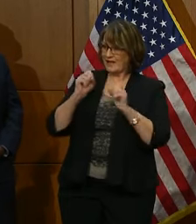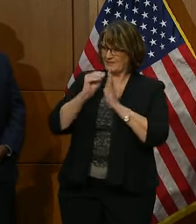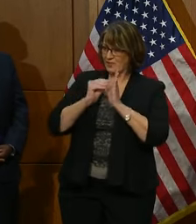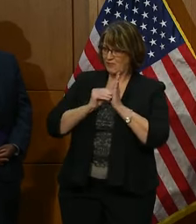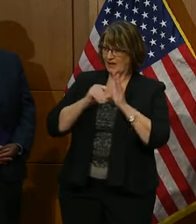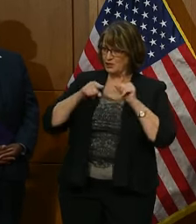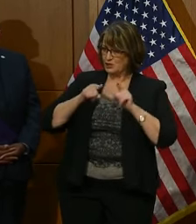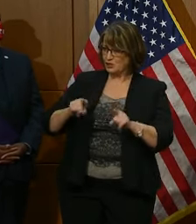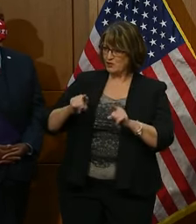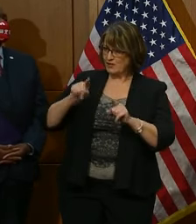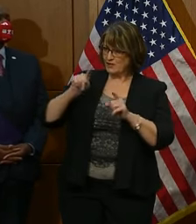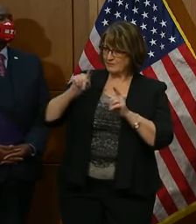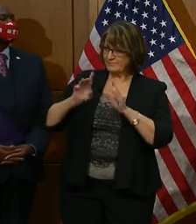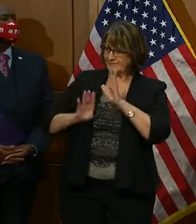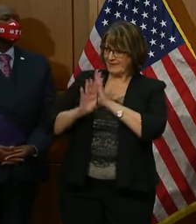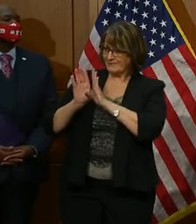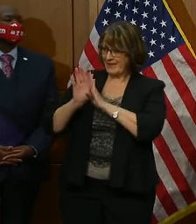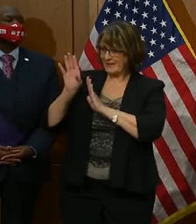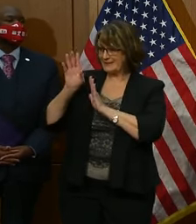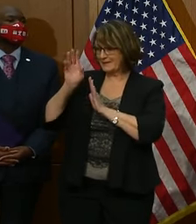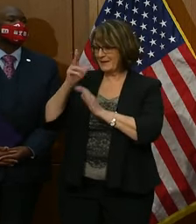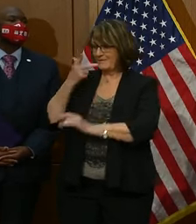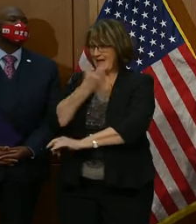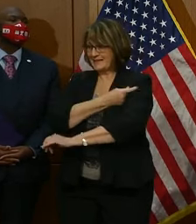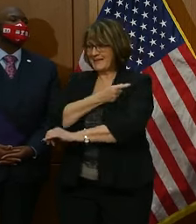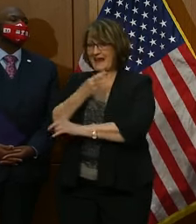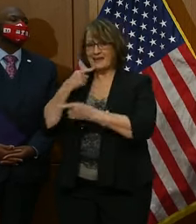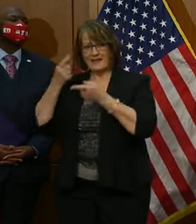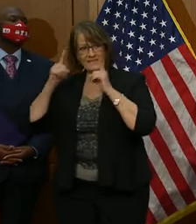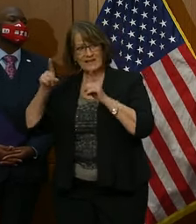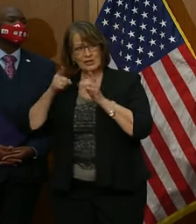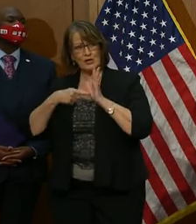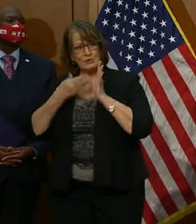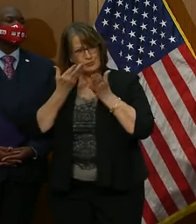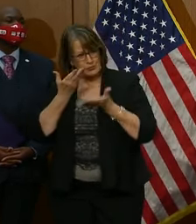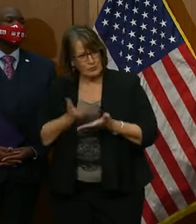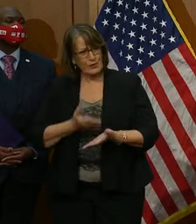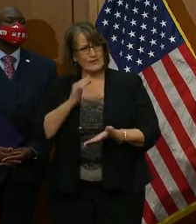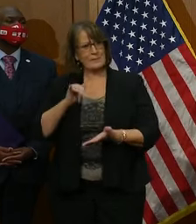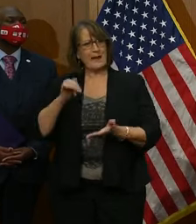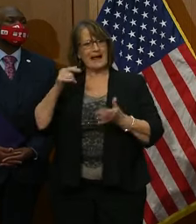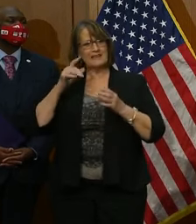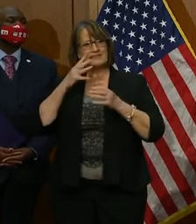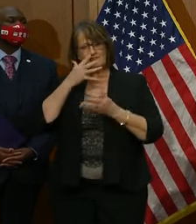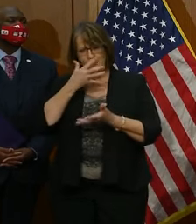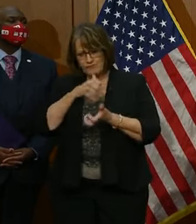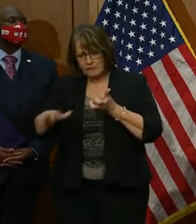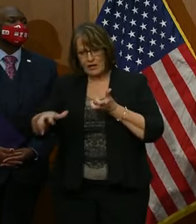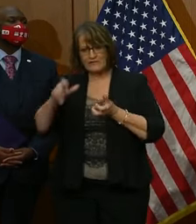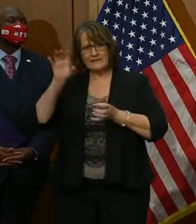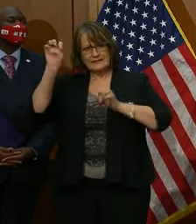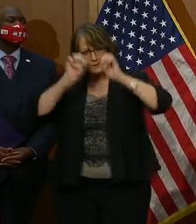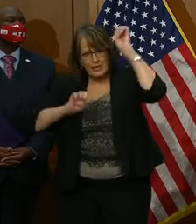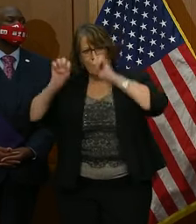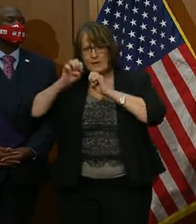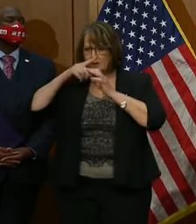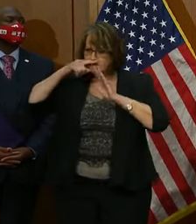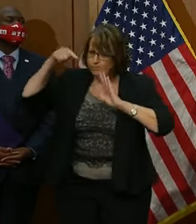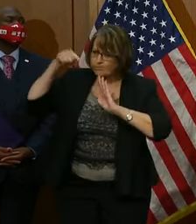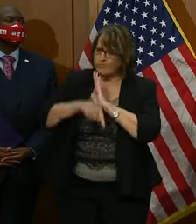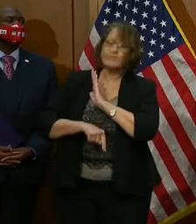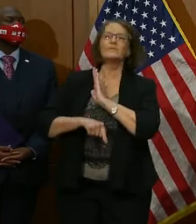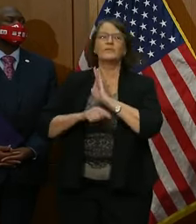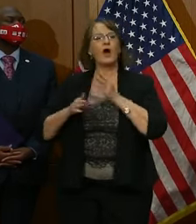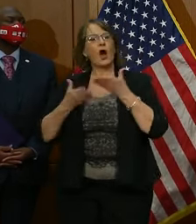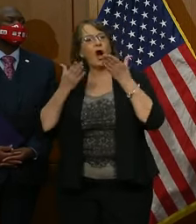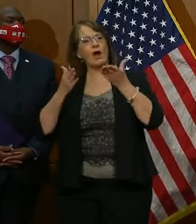the studies and the effectiveness that was proven by rigorous experimental research study designs, which are the superior